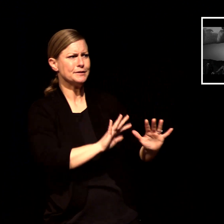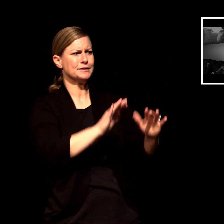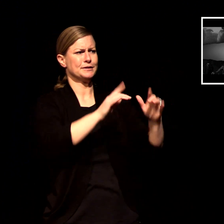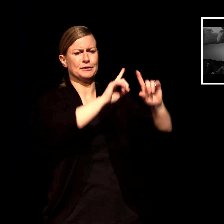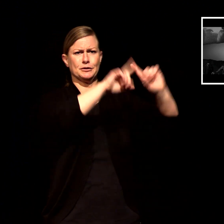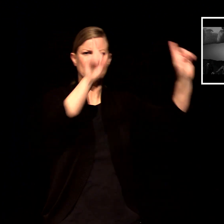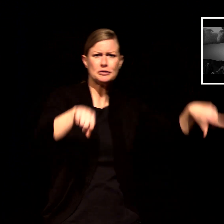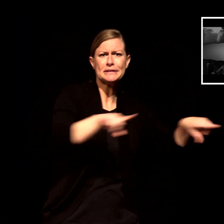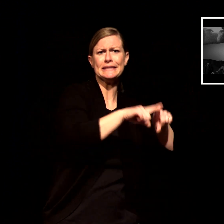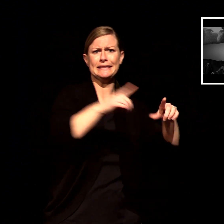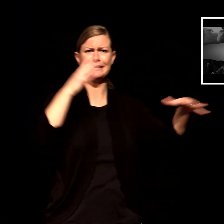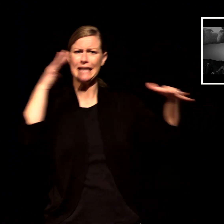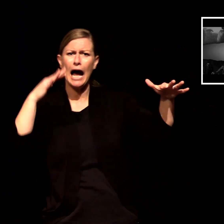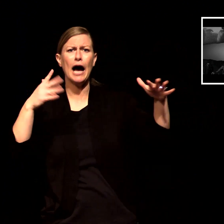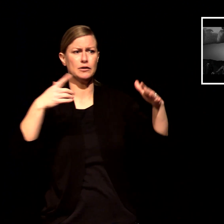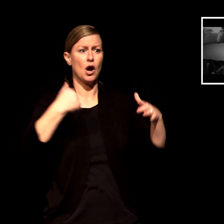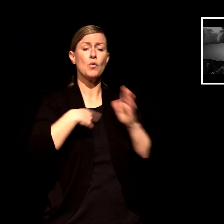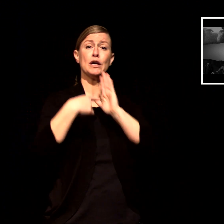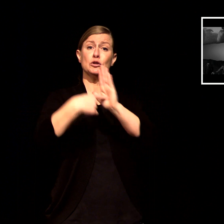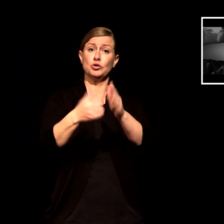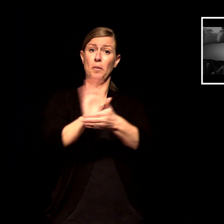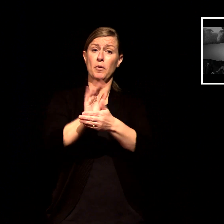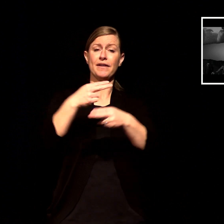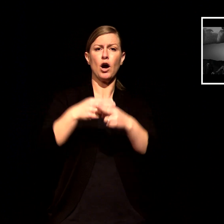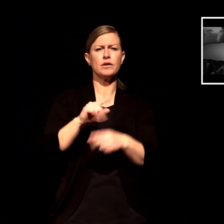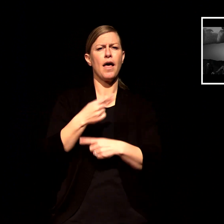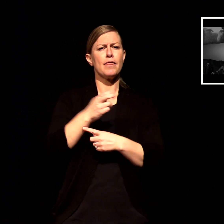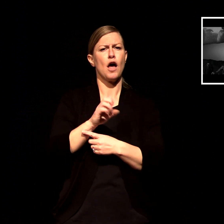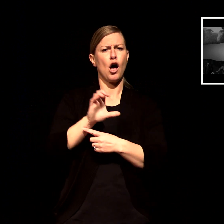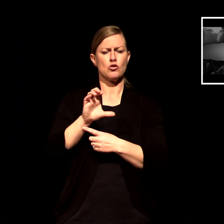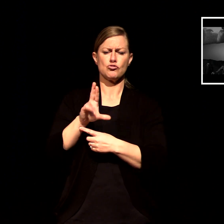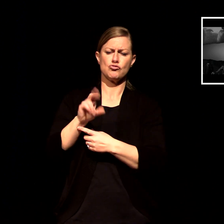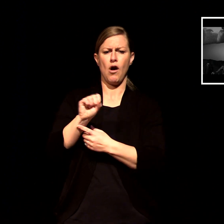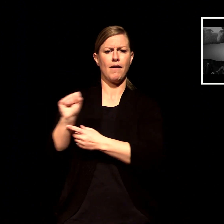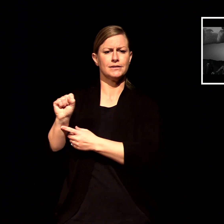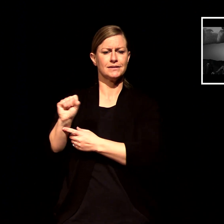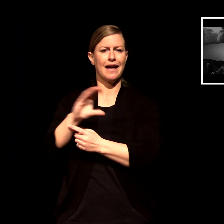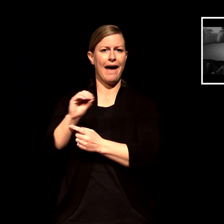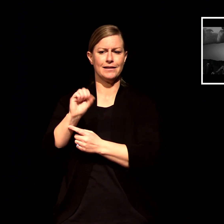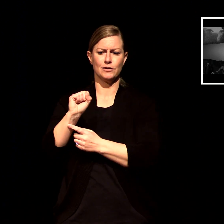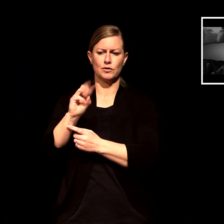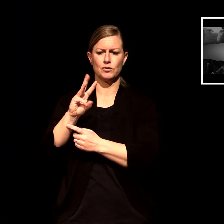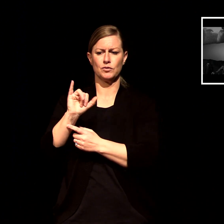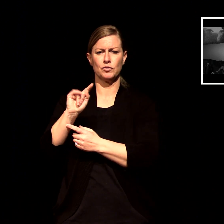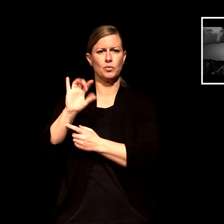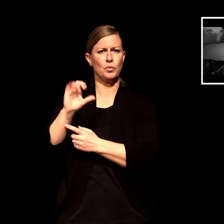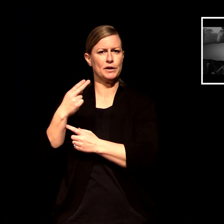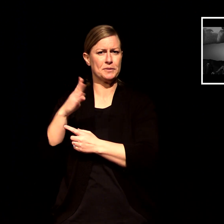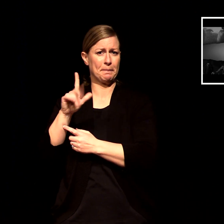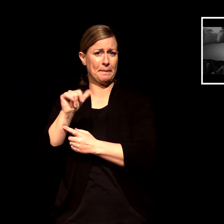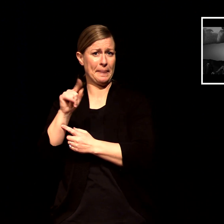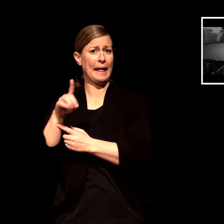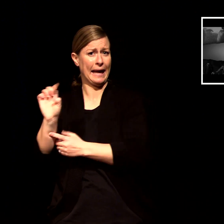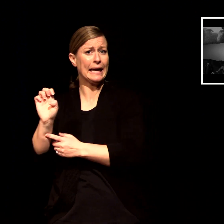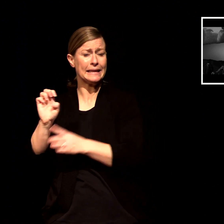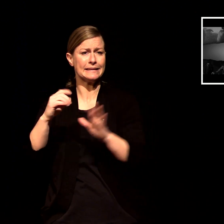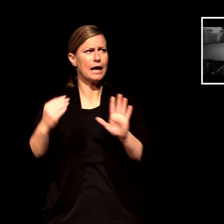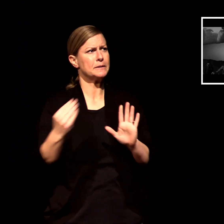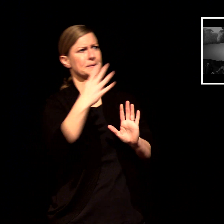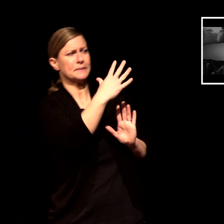we showed the movie the cross and the switchblade in spanish uh it's based on the book by david wilkerson it starred eric estrada anybody in here